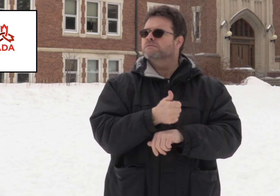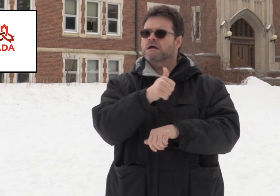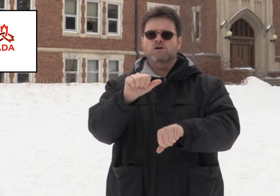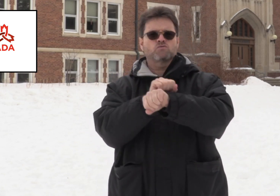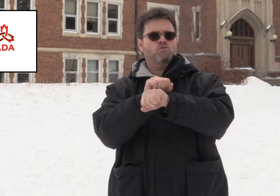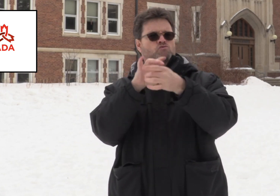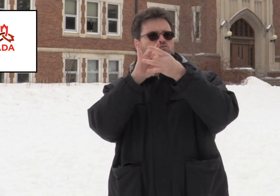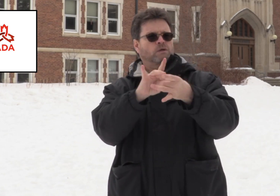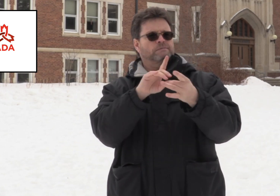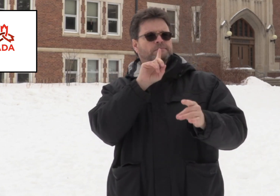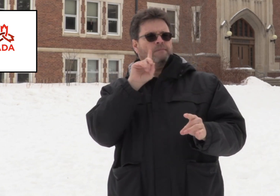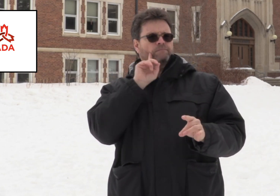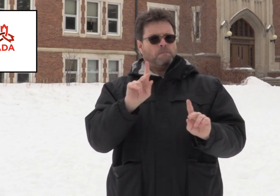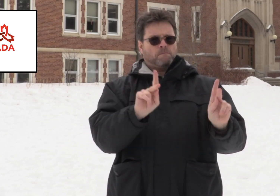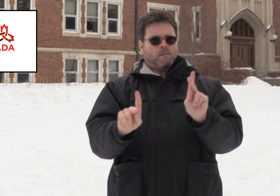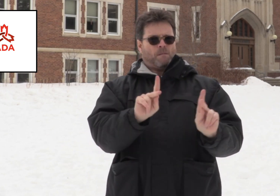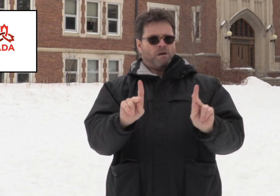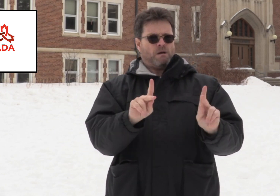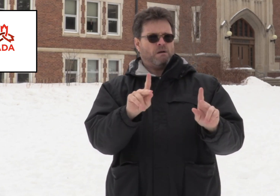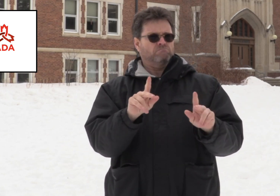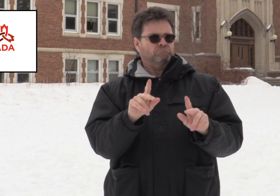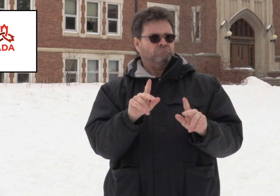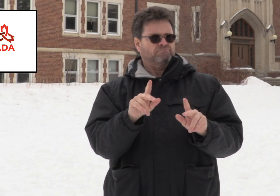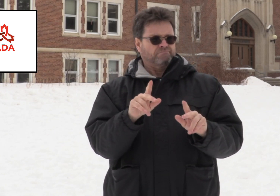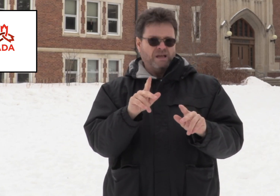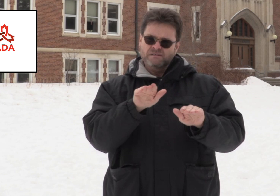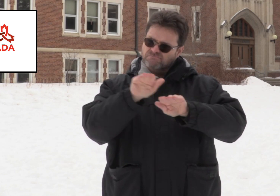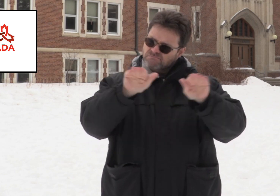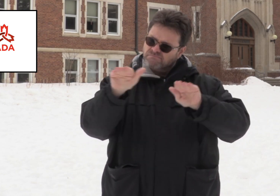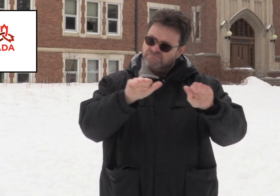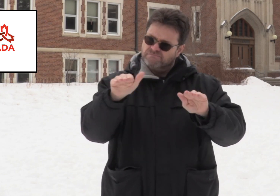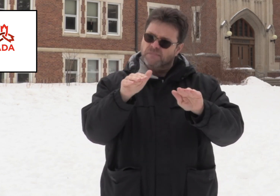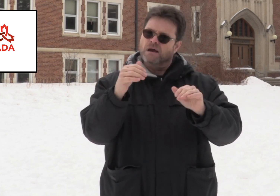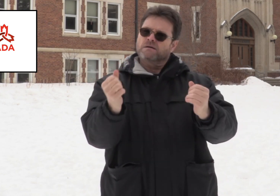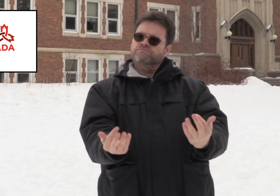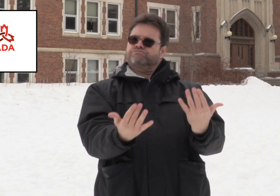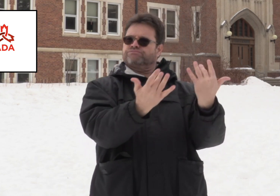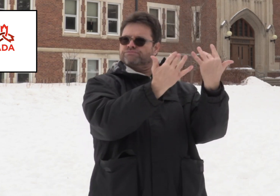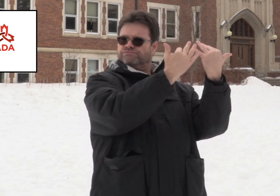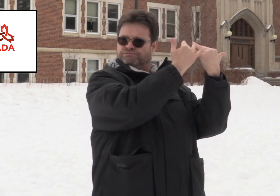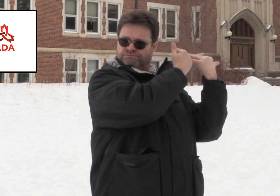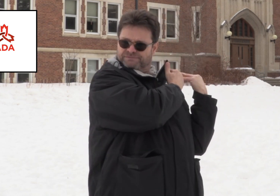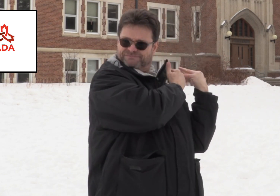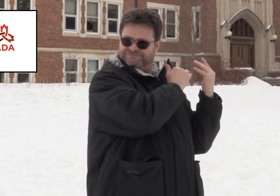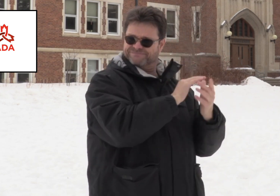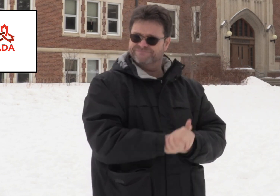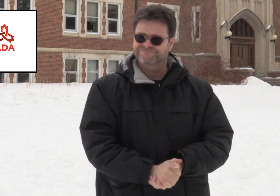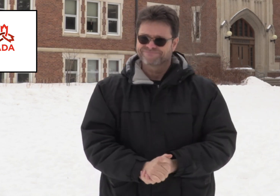counselors, anybody who works with any Deaf person. Let them all know and they are all welcome to